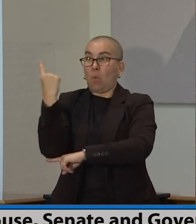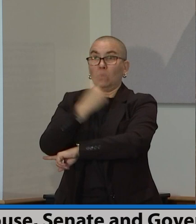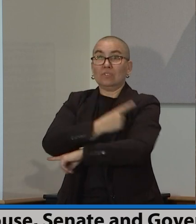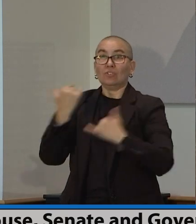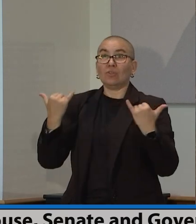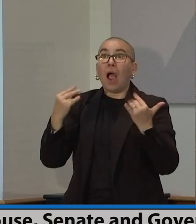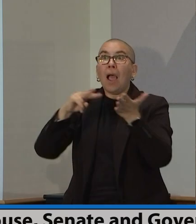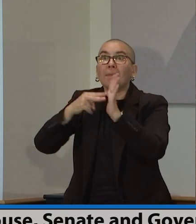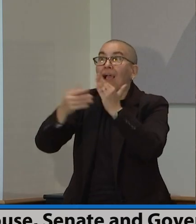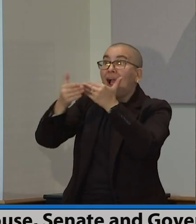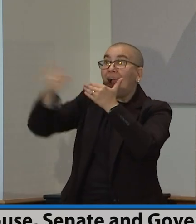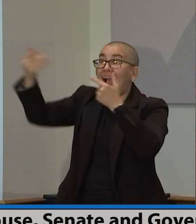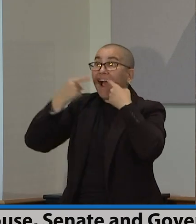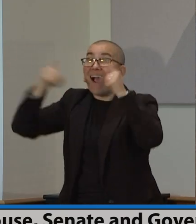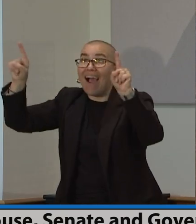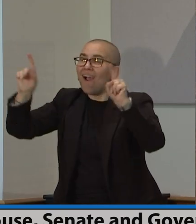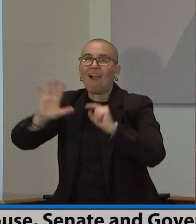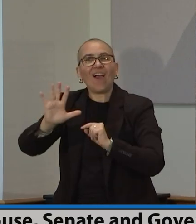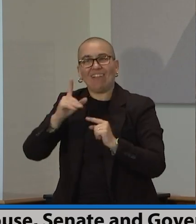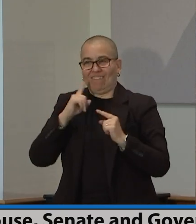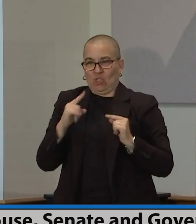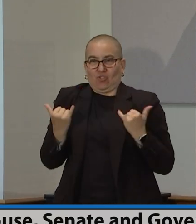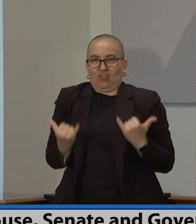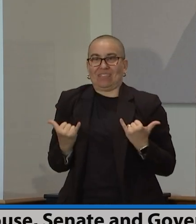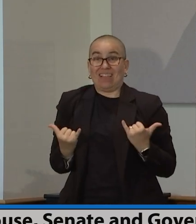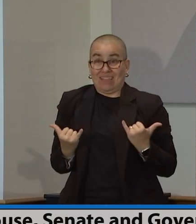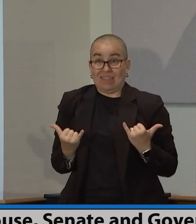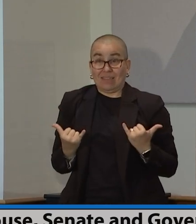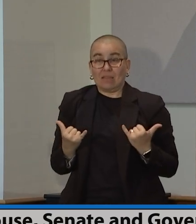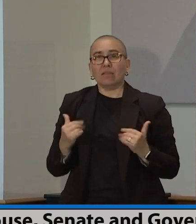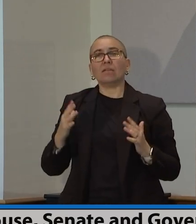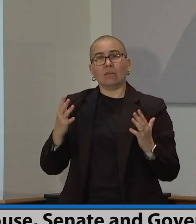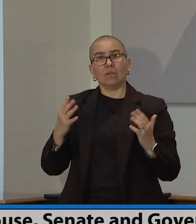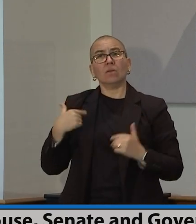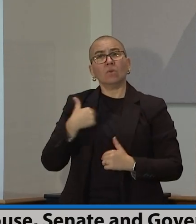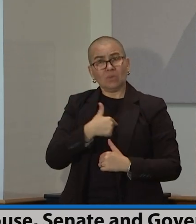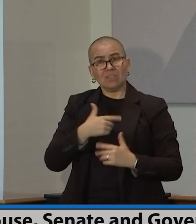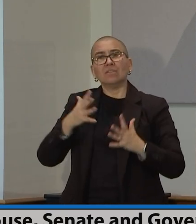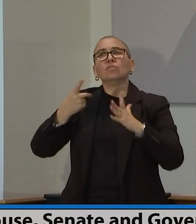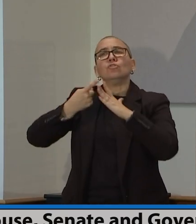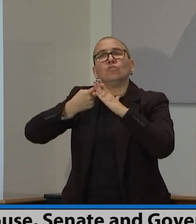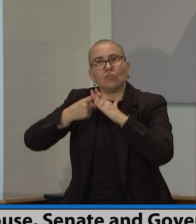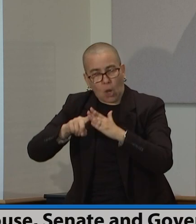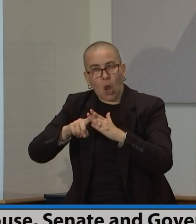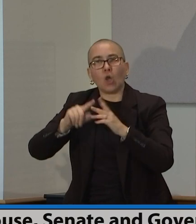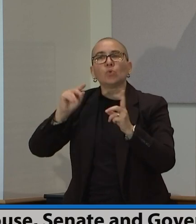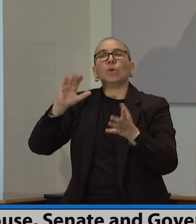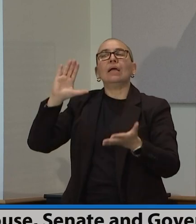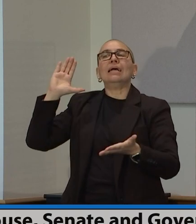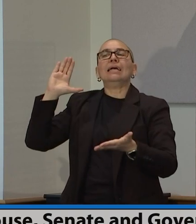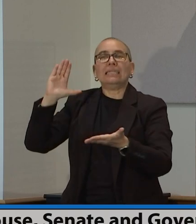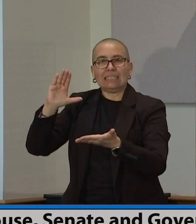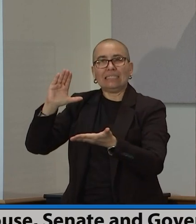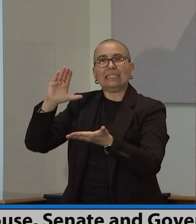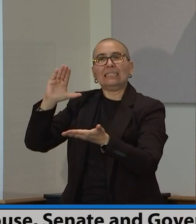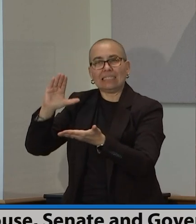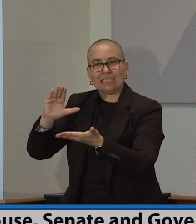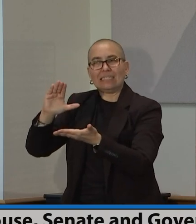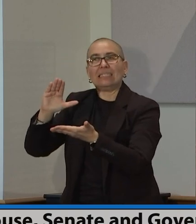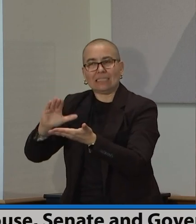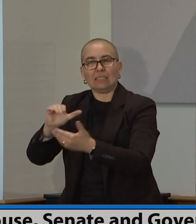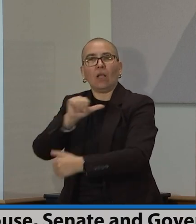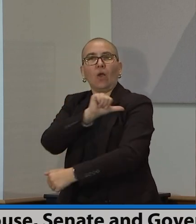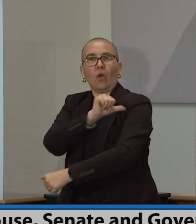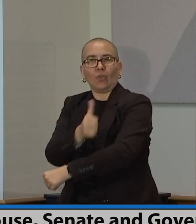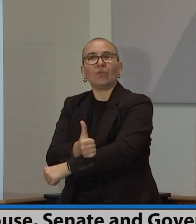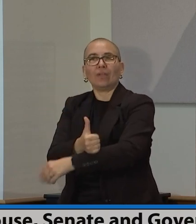crisis and that we would start to close the toolbox as we have. And the mask mandate was one of the last big ones. So there's a very few things that we just have to